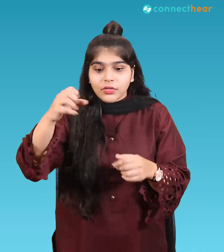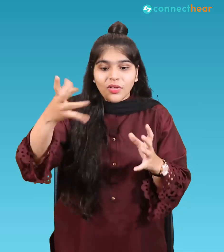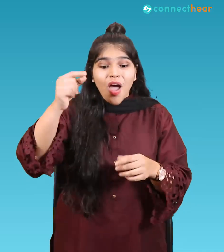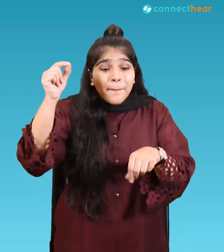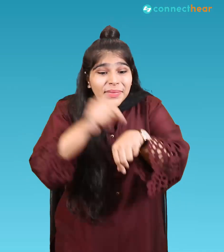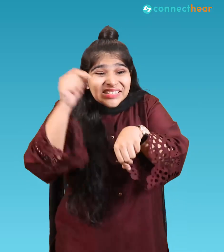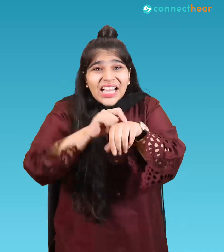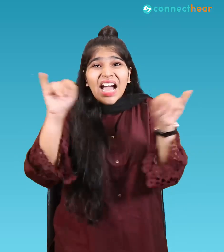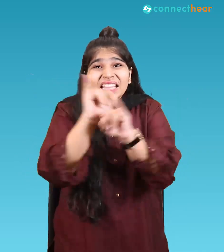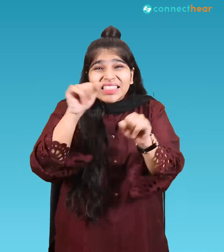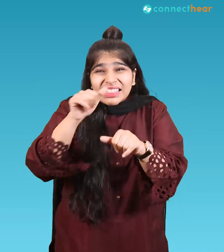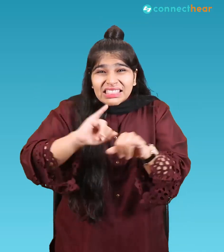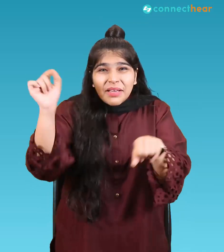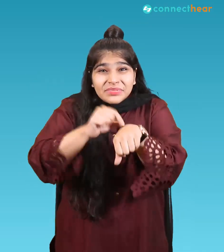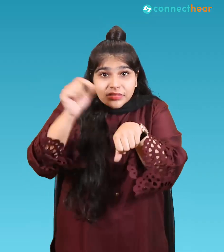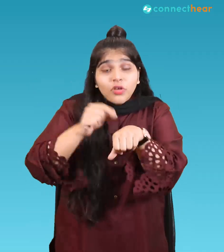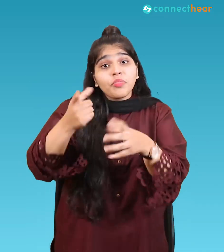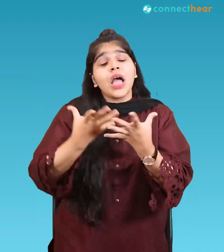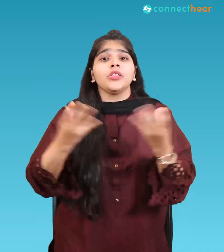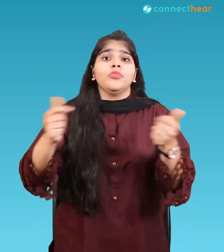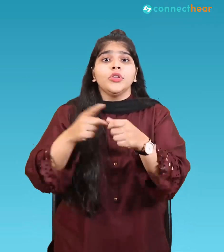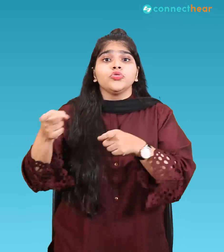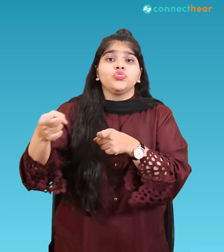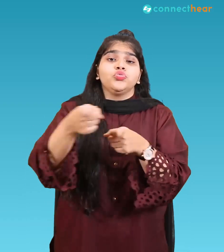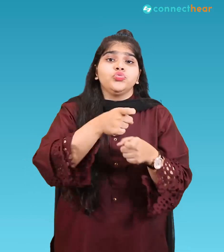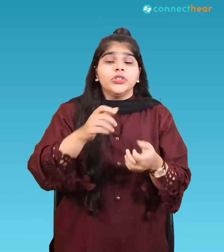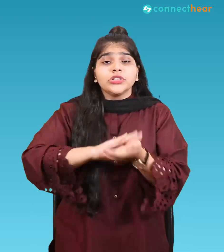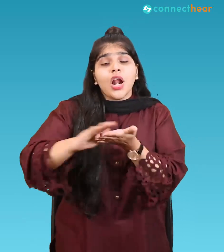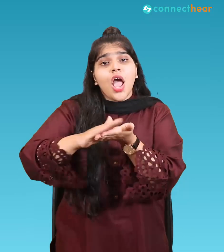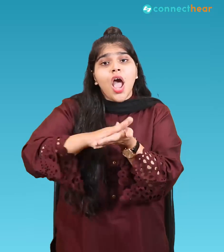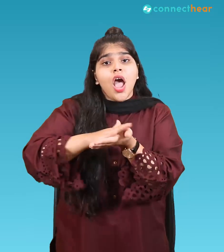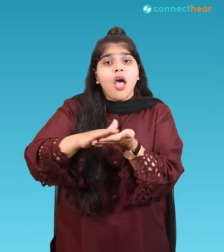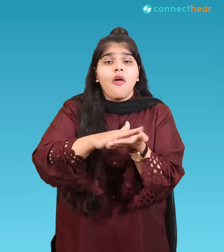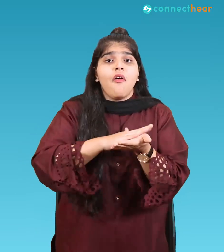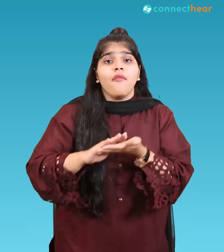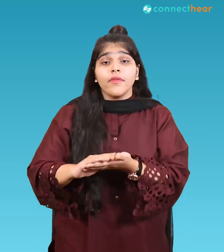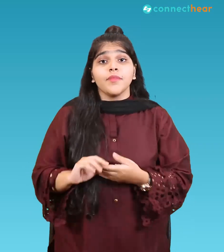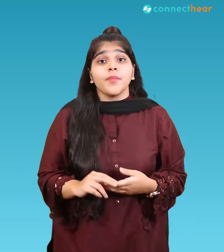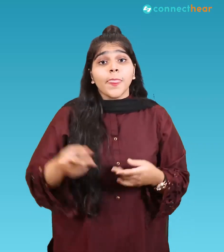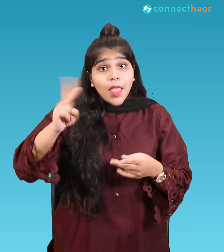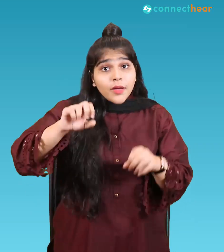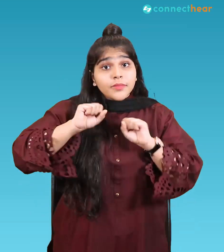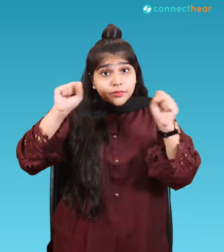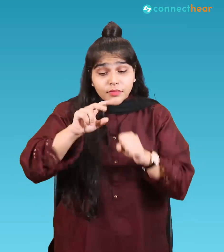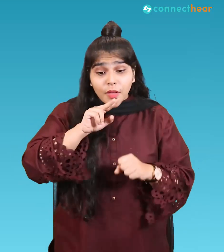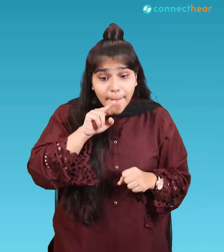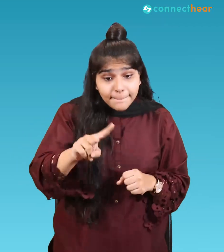footage from the protest also showed citizens attempting